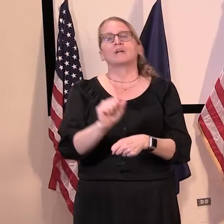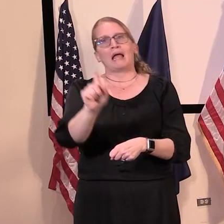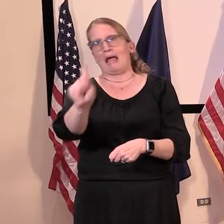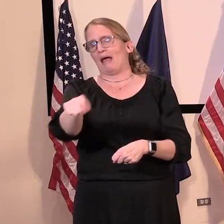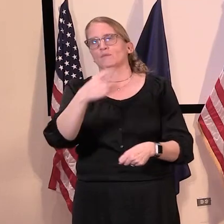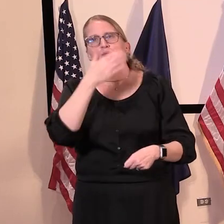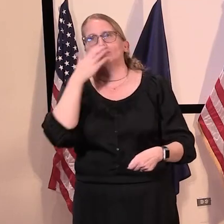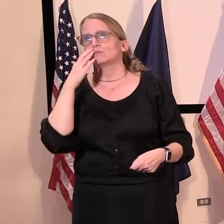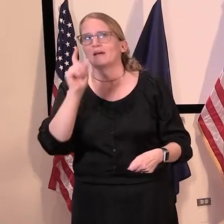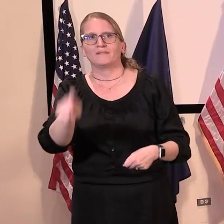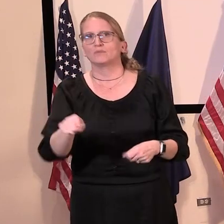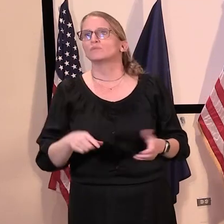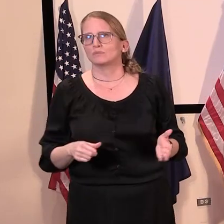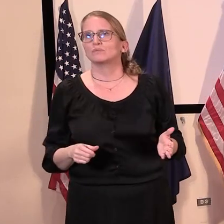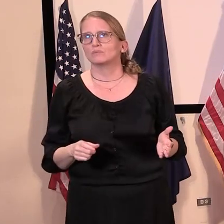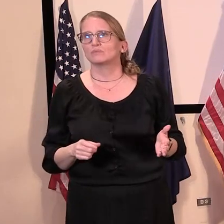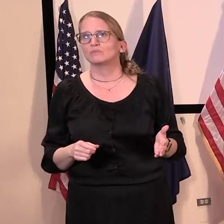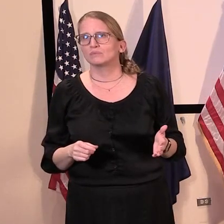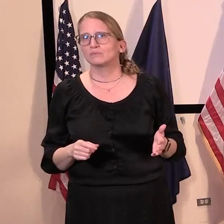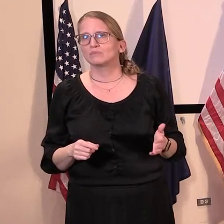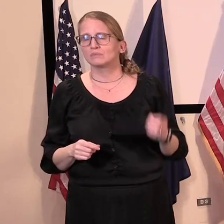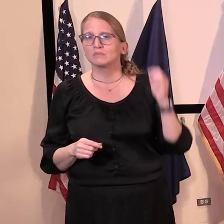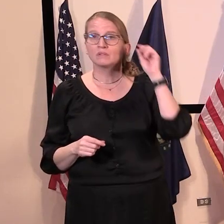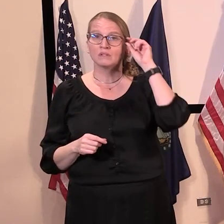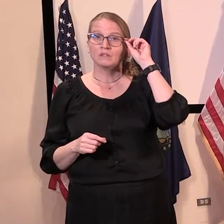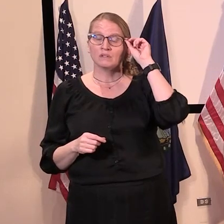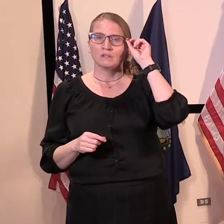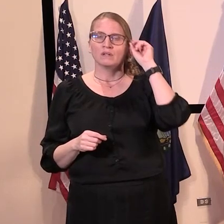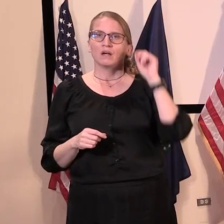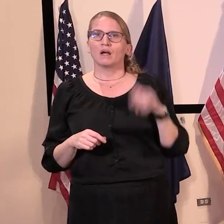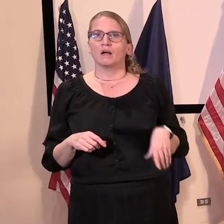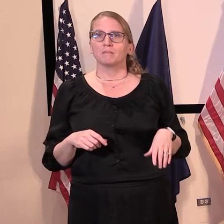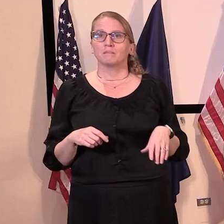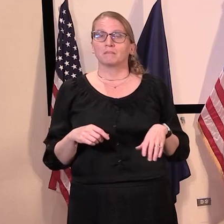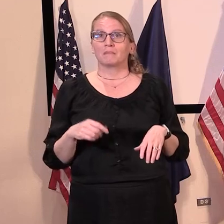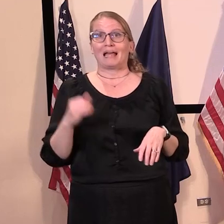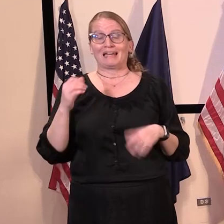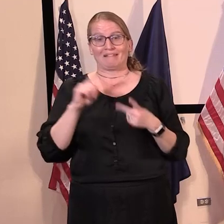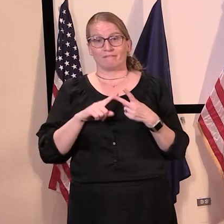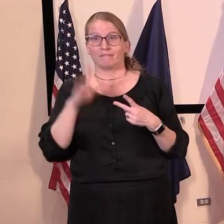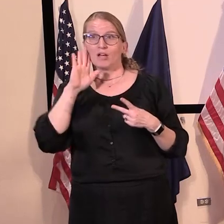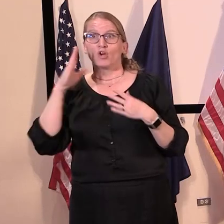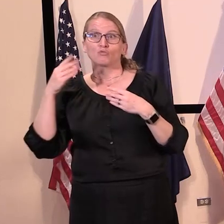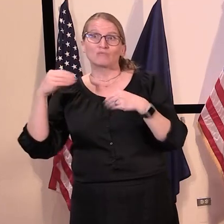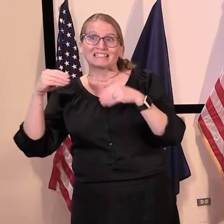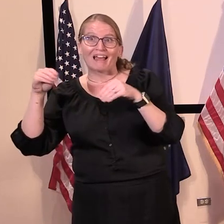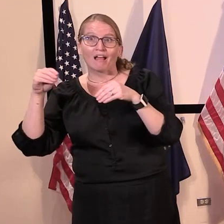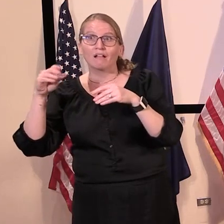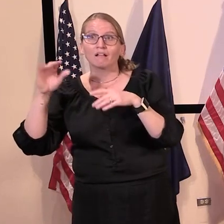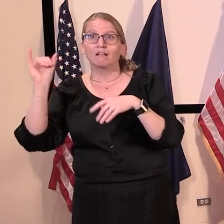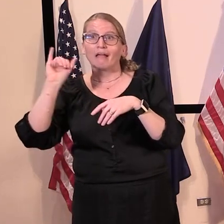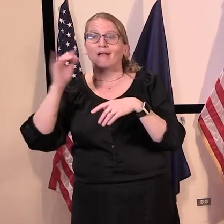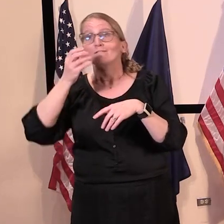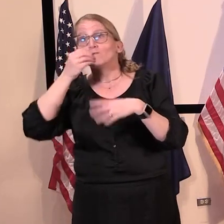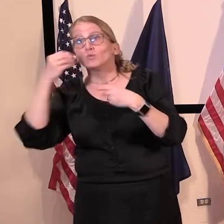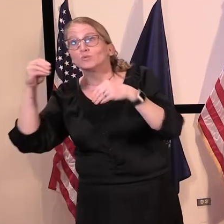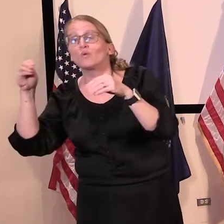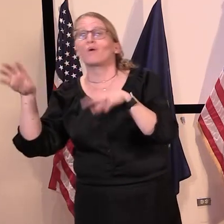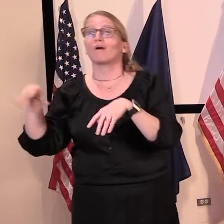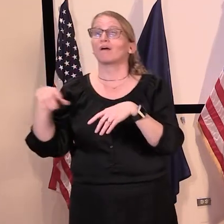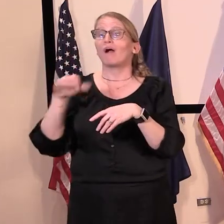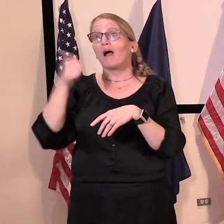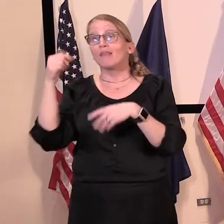must wear facial coverings, or in, um, in, if they're in a retail situation, and they're cashiers, uh, they can